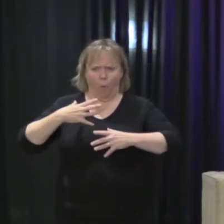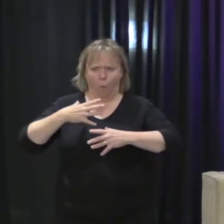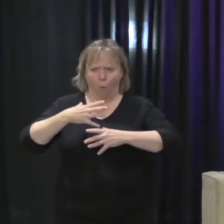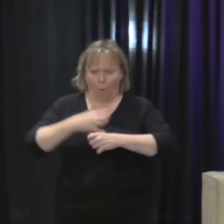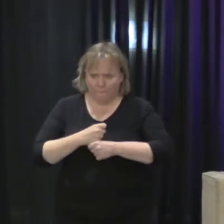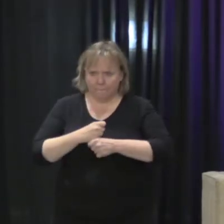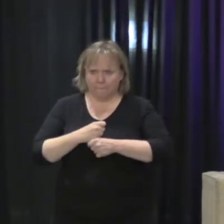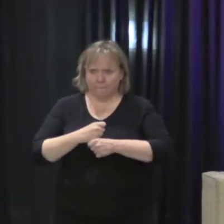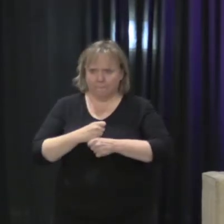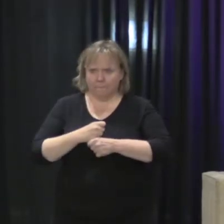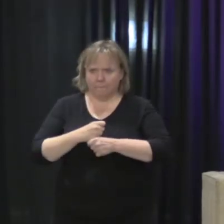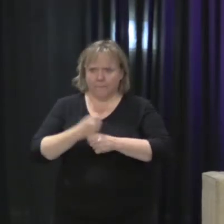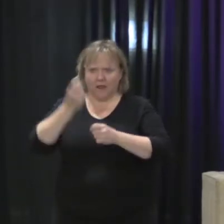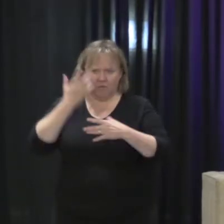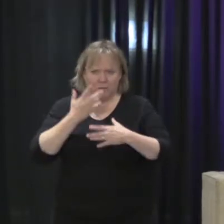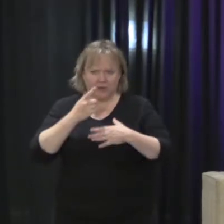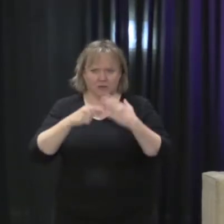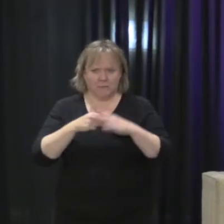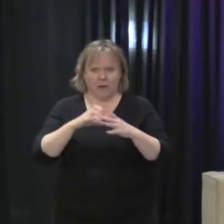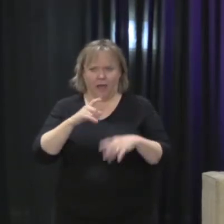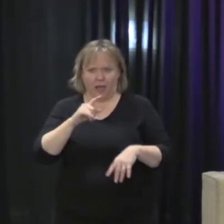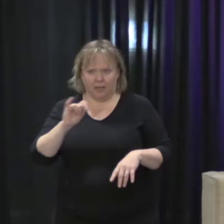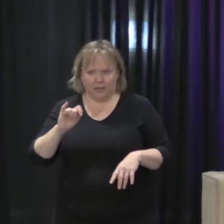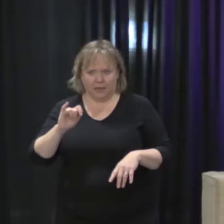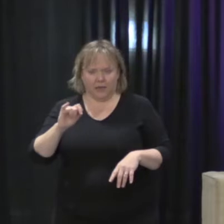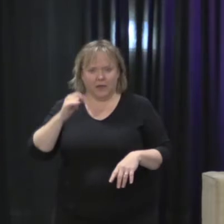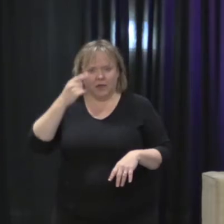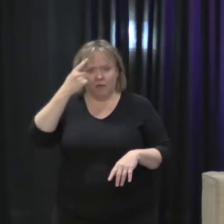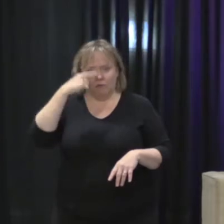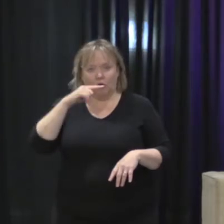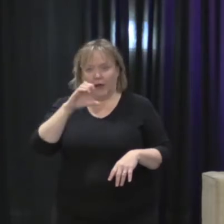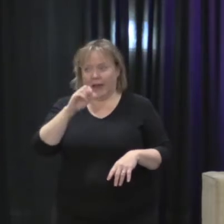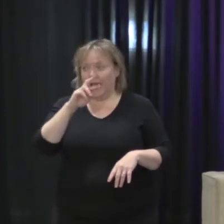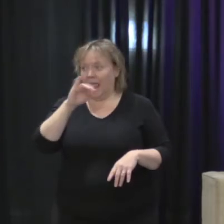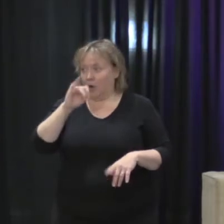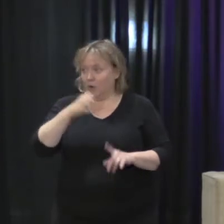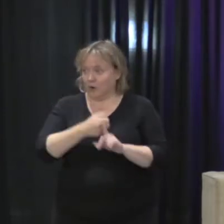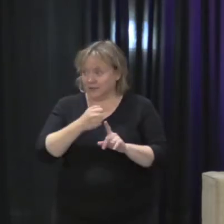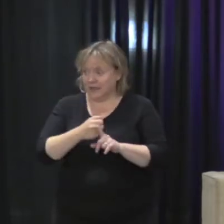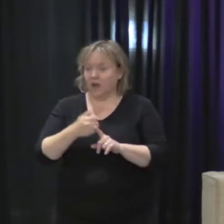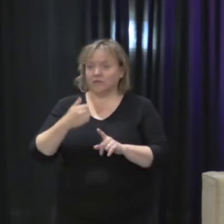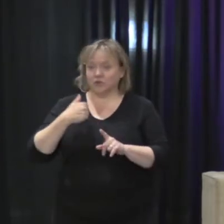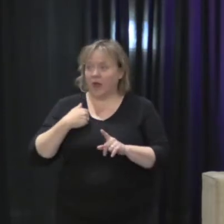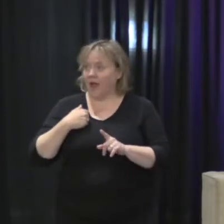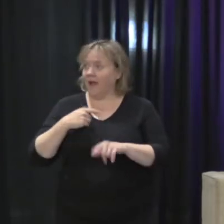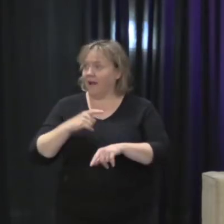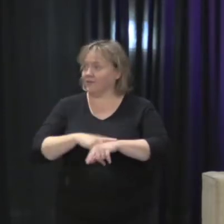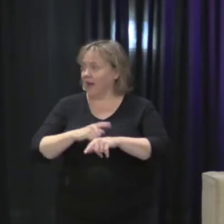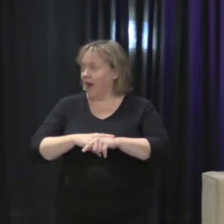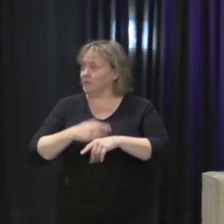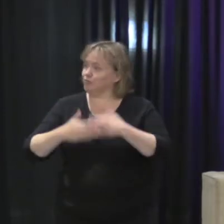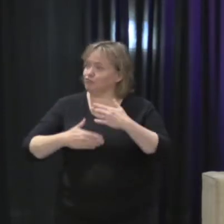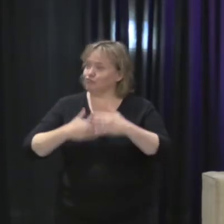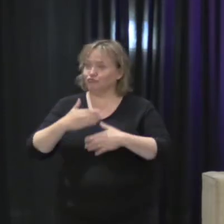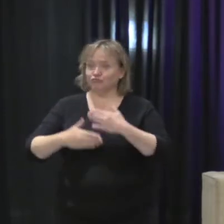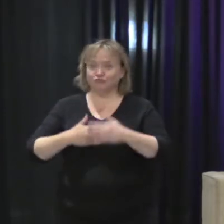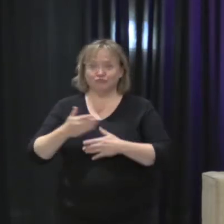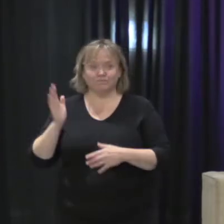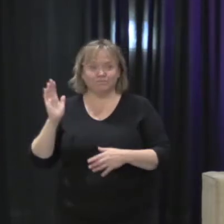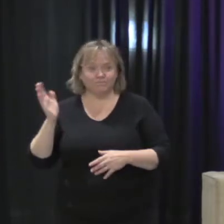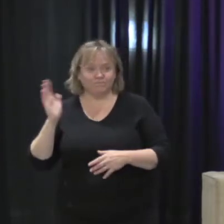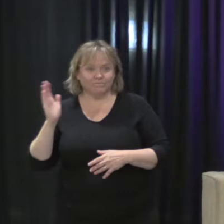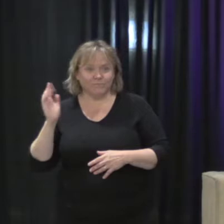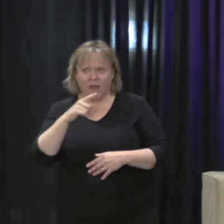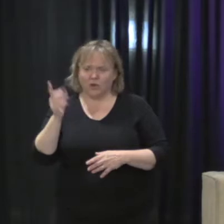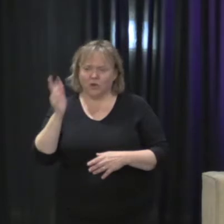of Carrie into a few minutes so that Carrie could actually speak with you for the rest of the time, and you could come